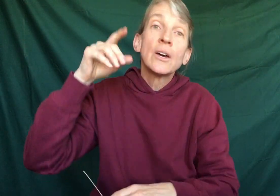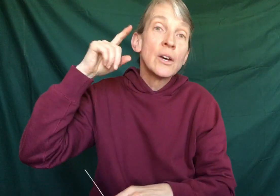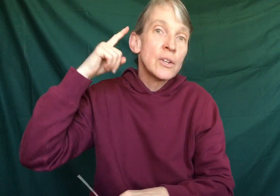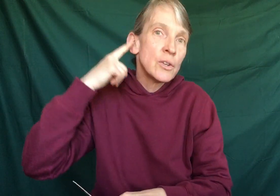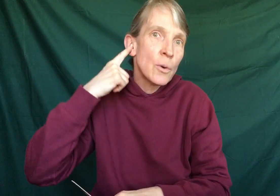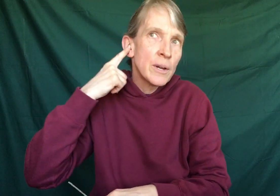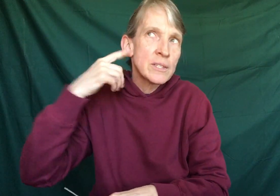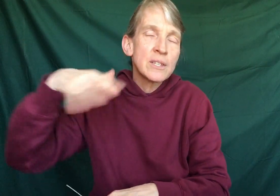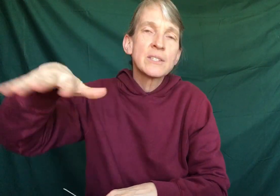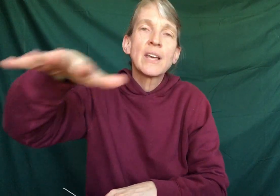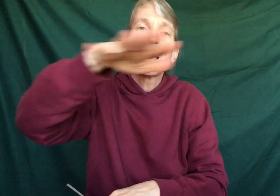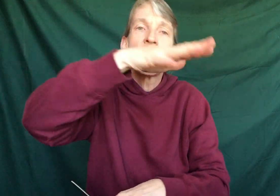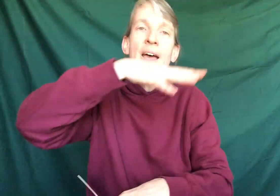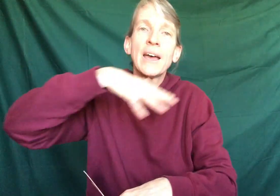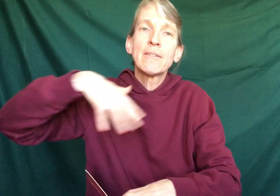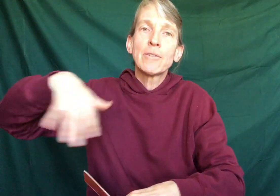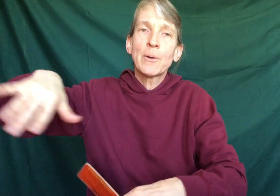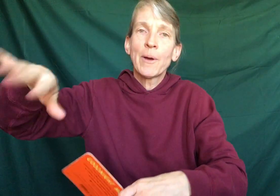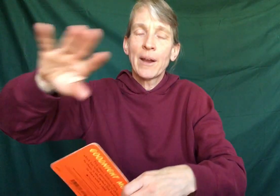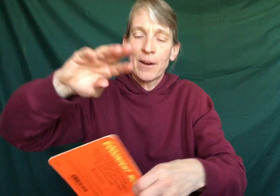Buddhadles... is... 63...